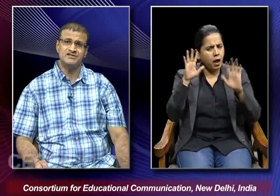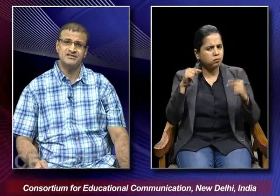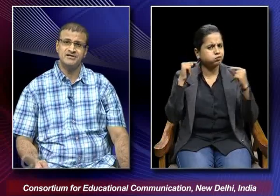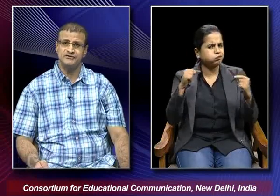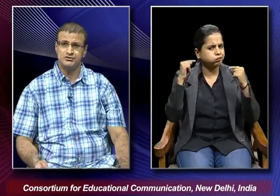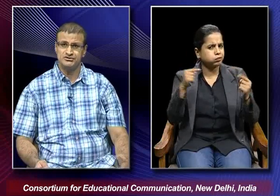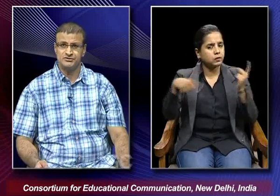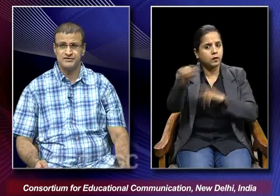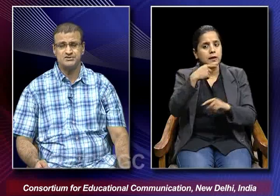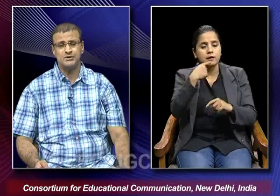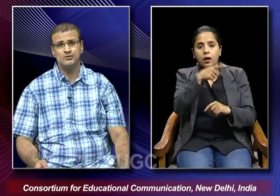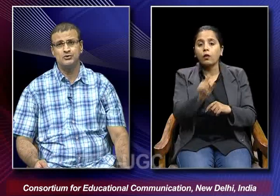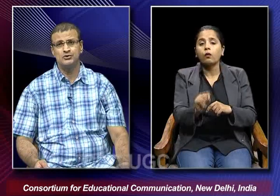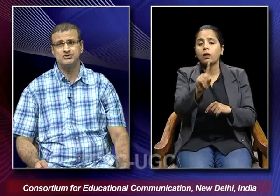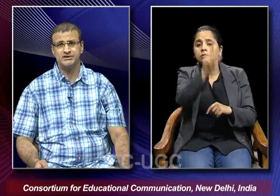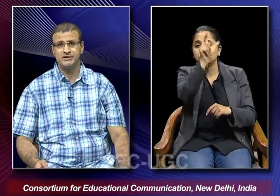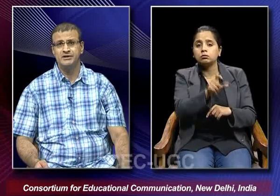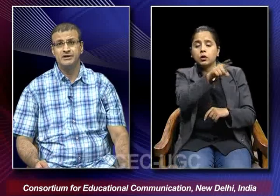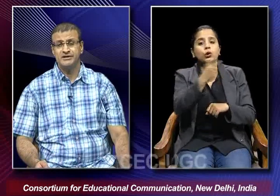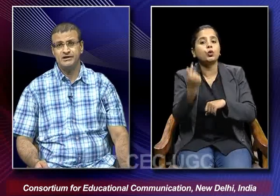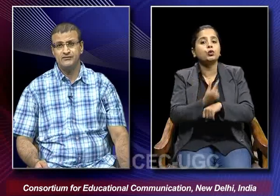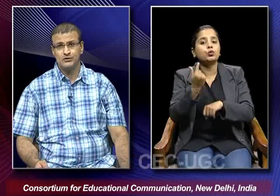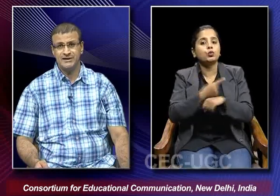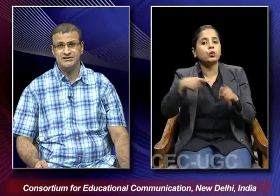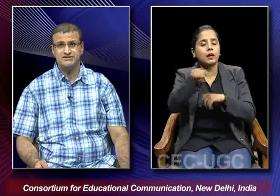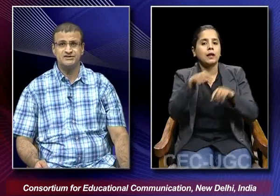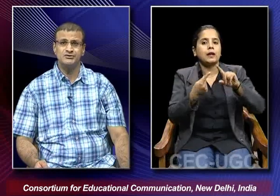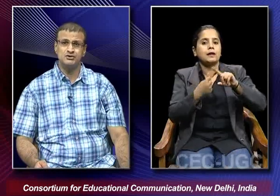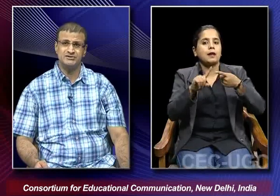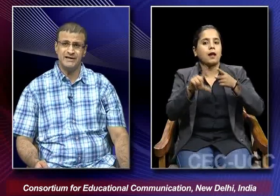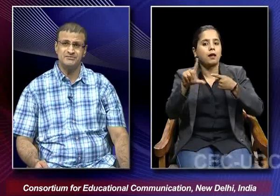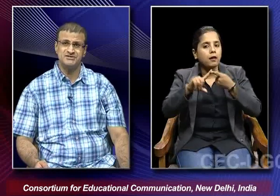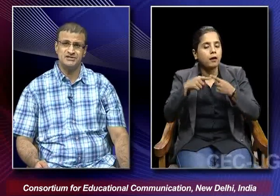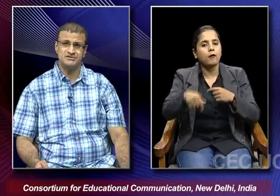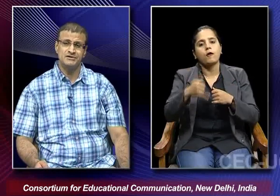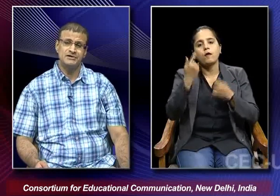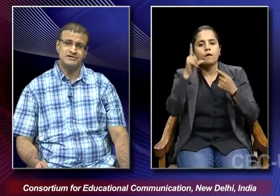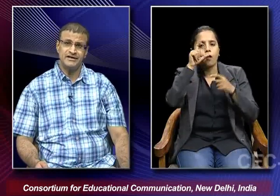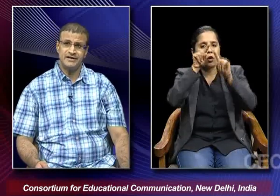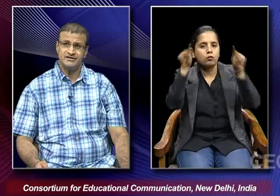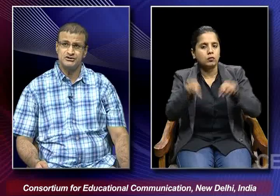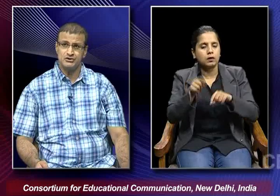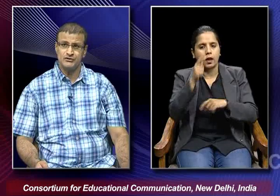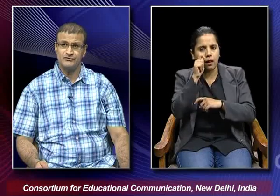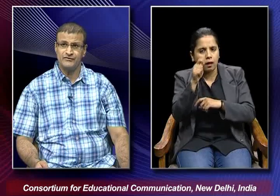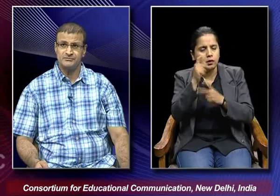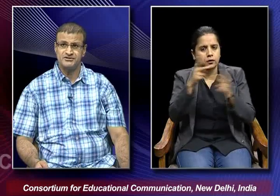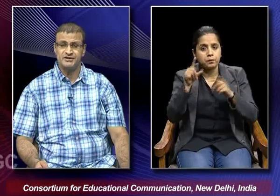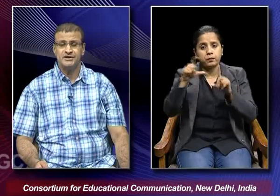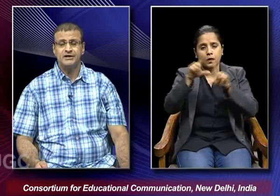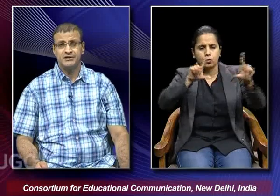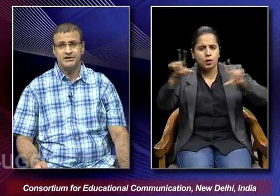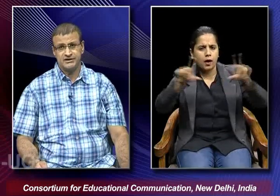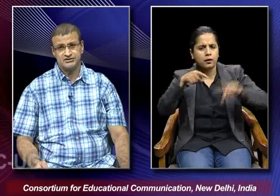the critics that he was the first one who used the telephoto lens in those times as the directors of one of the films.